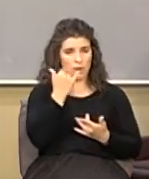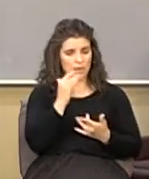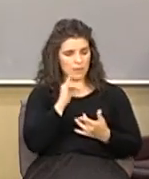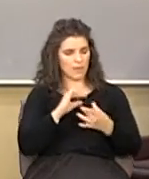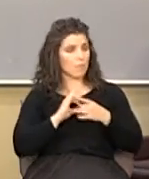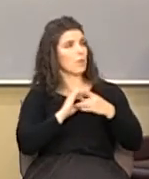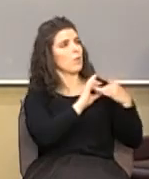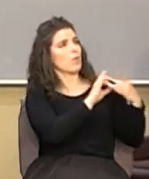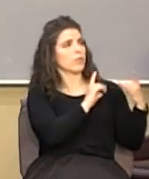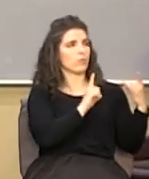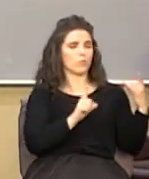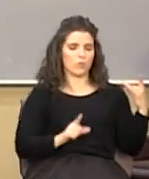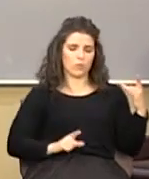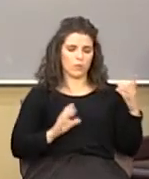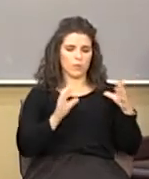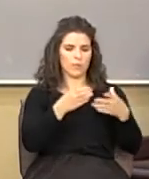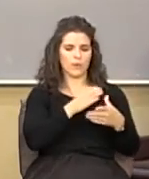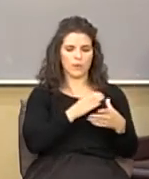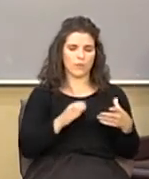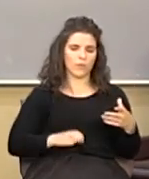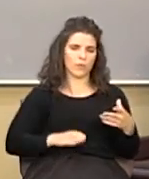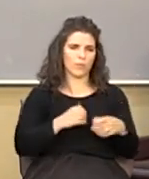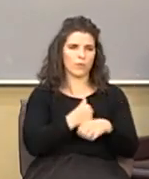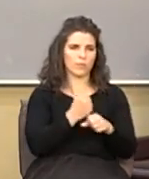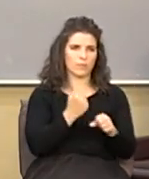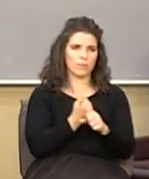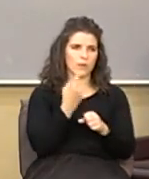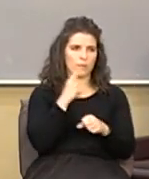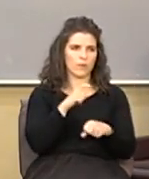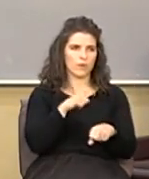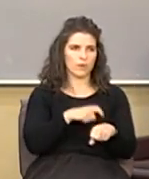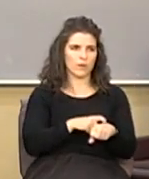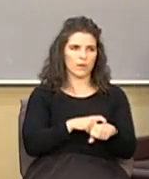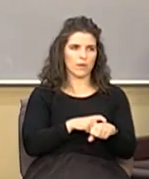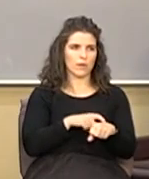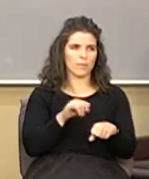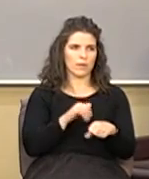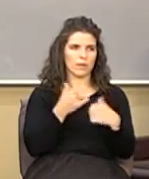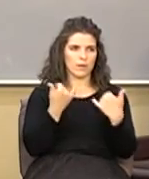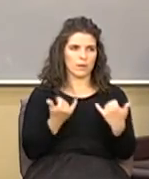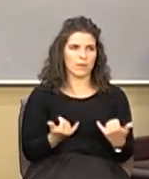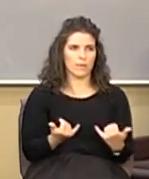the body of Christ was made for a time like this